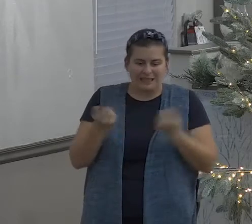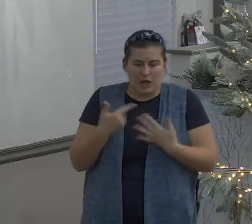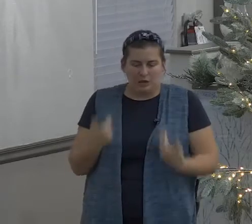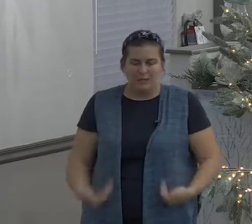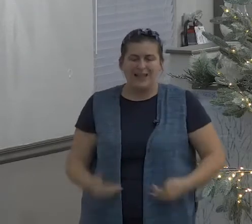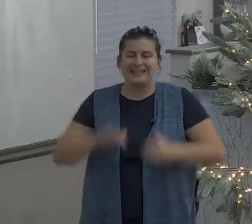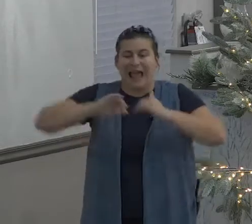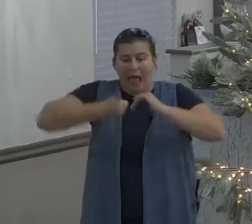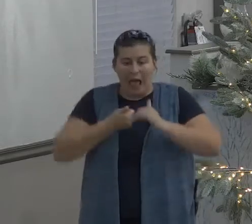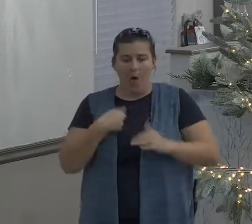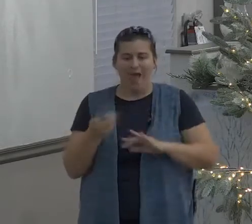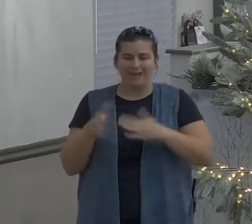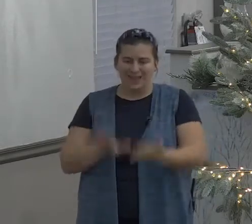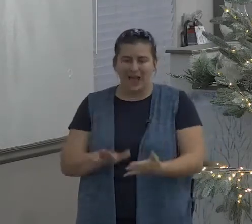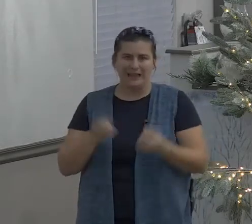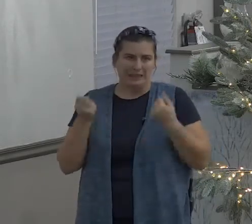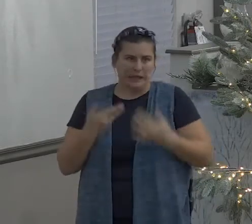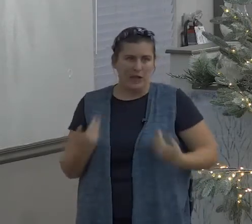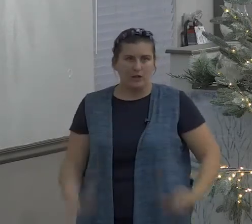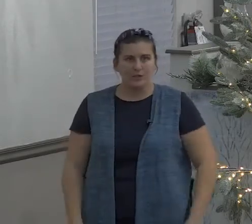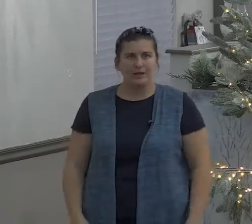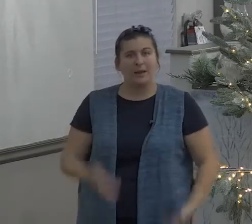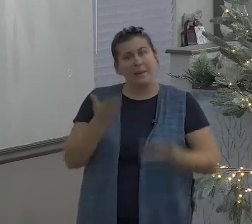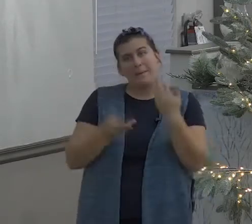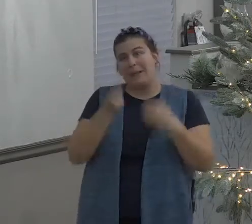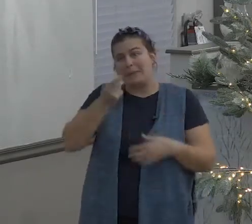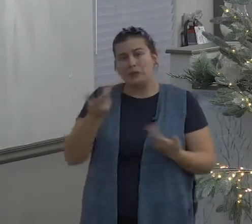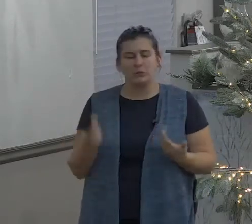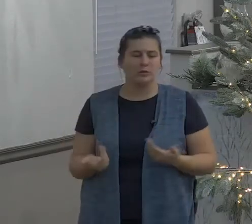don't be anxious for it but I understand